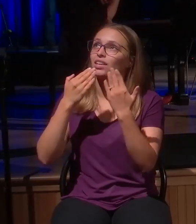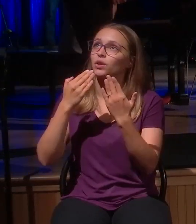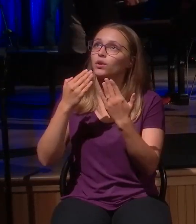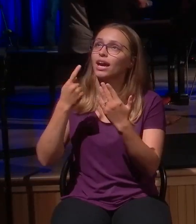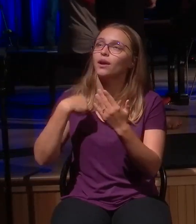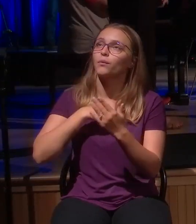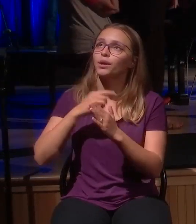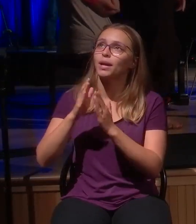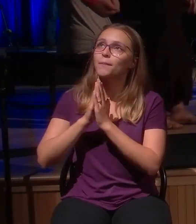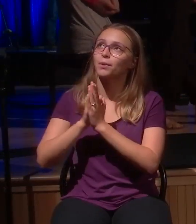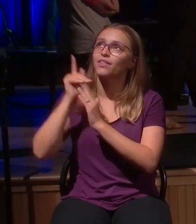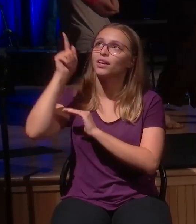Do whatever it takes.